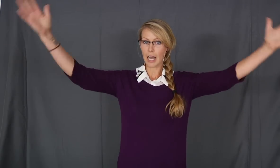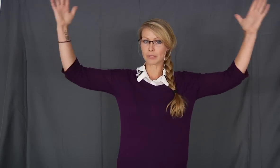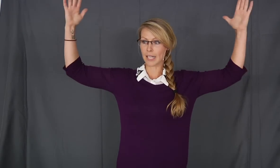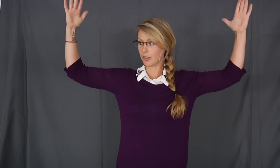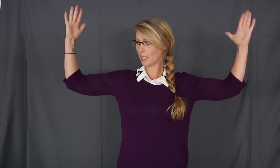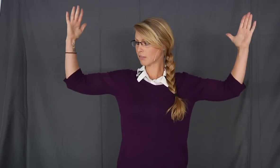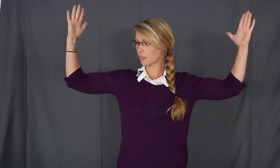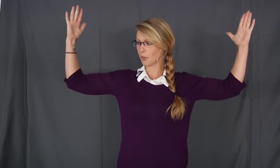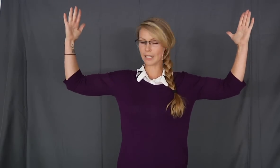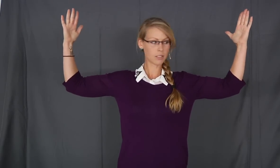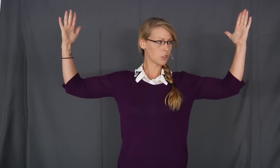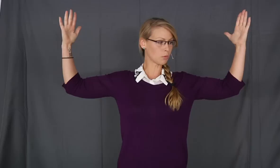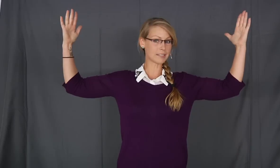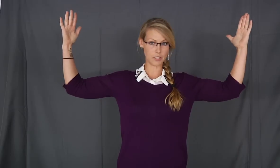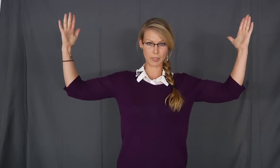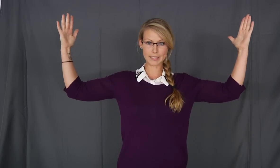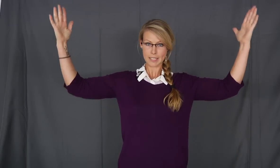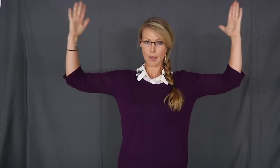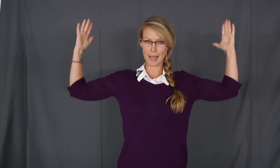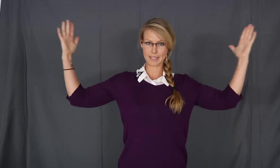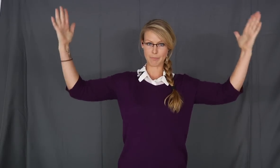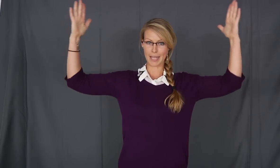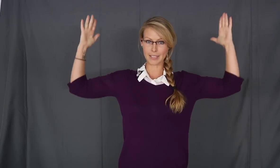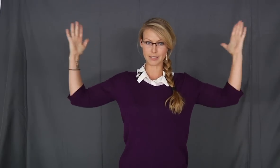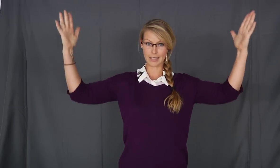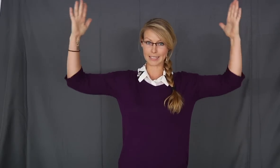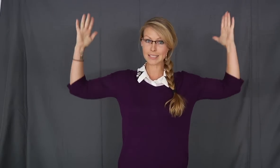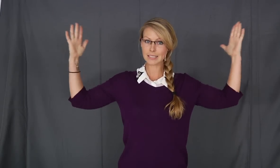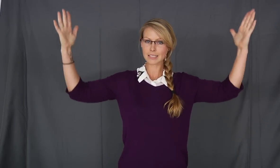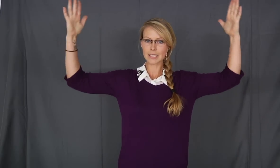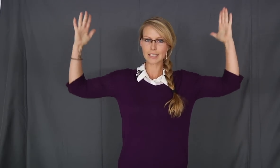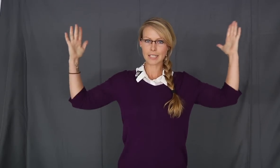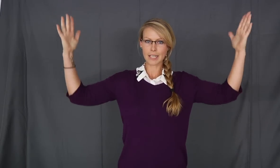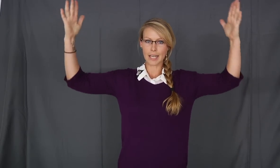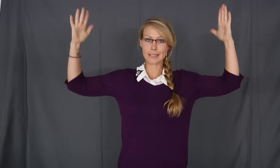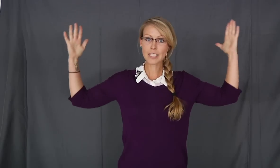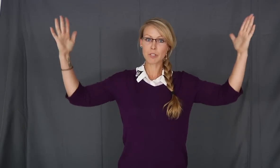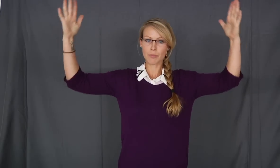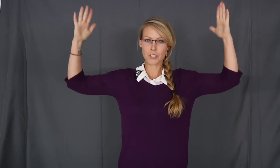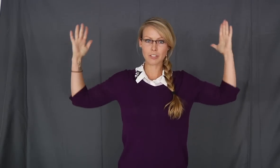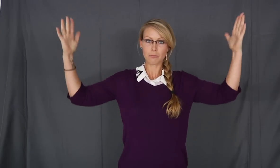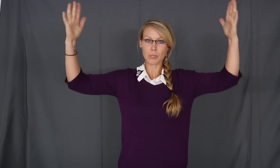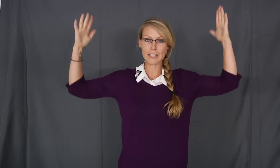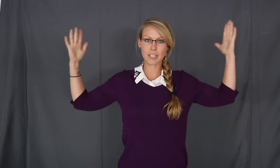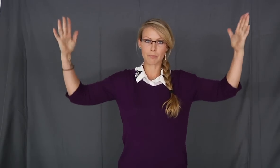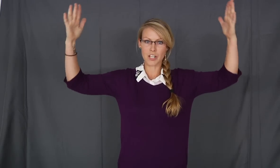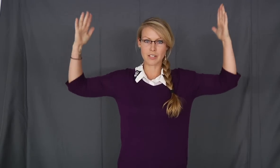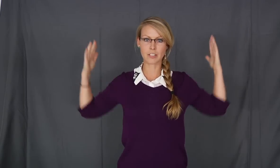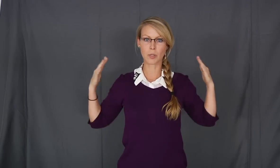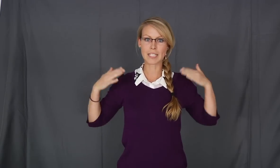Outside the window of the train you will see trees passing by like this. And this image motion will give you the impression that the train